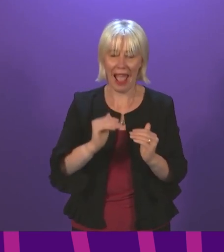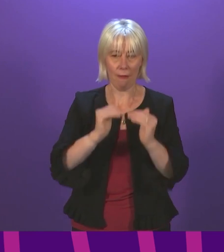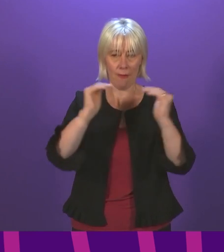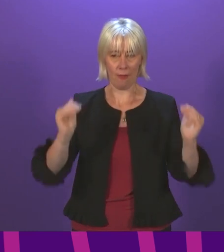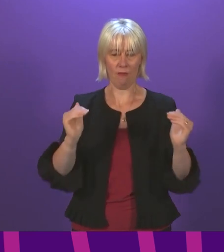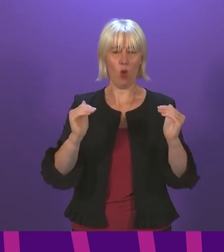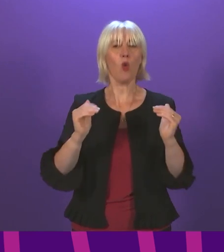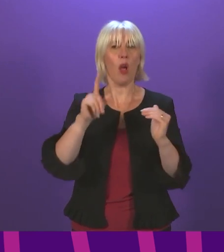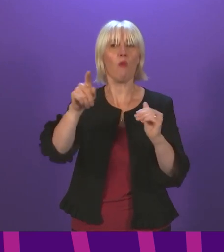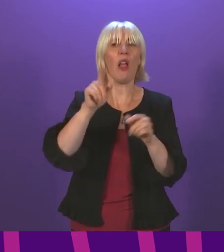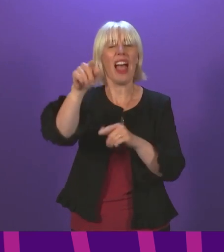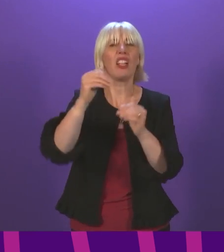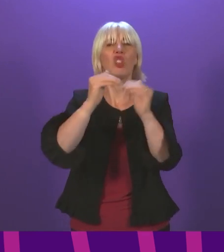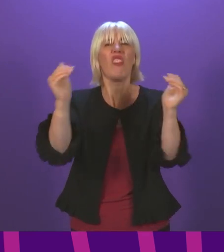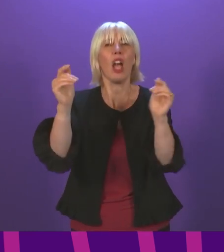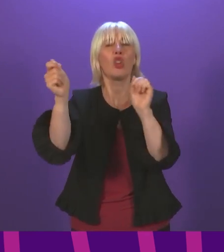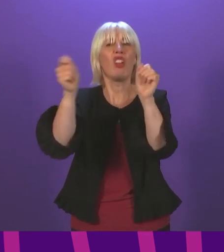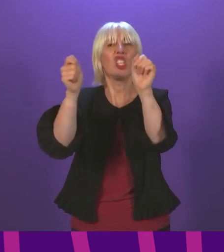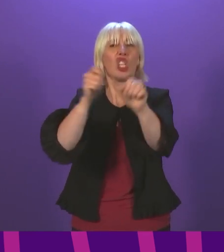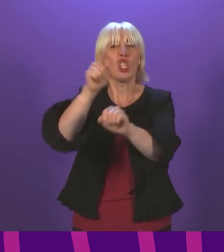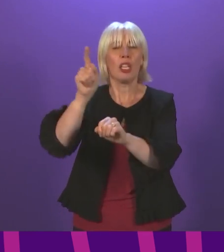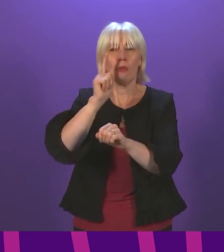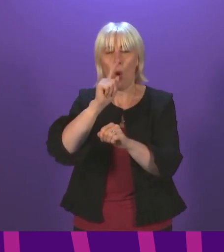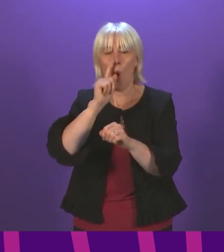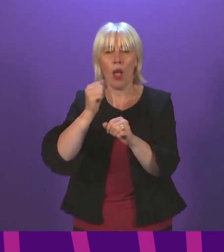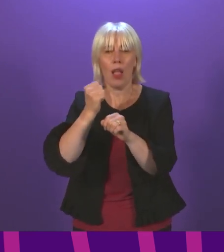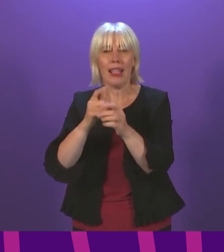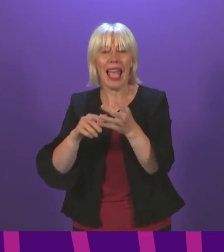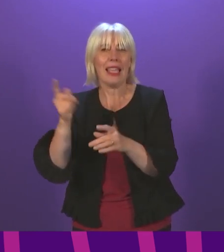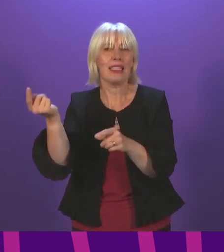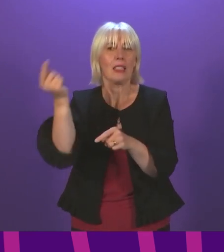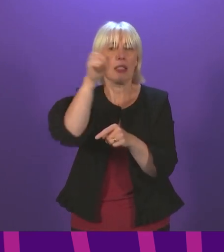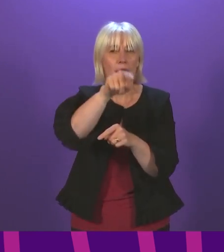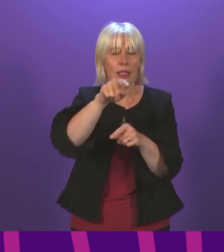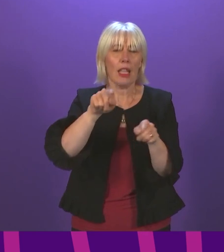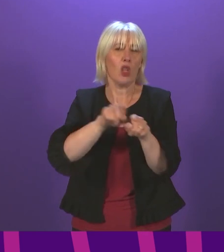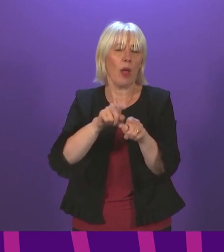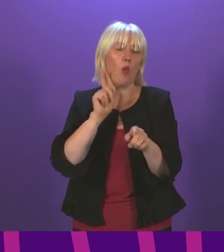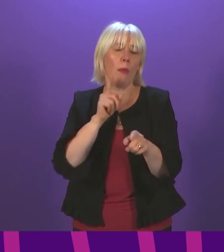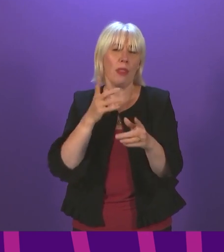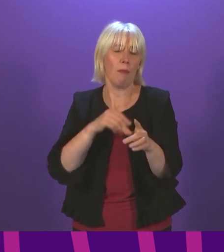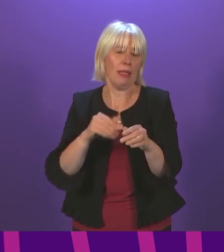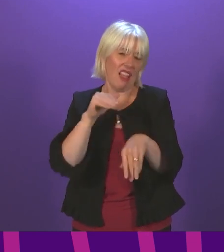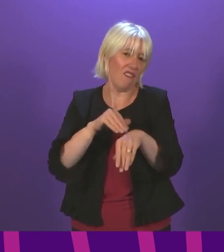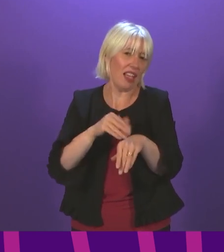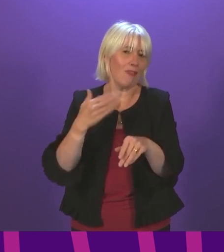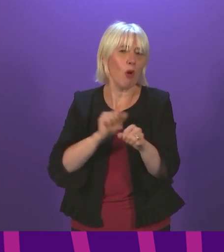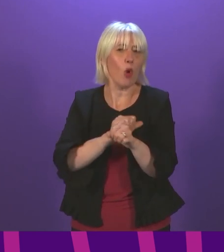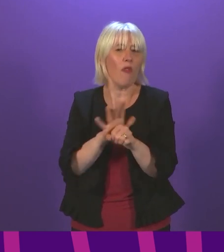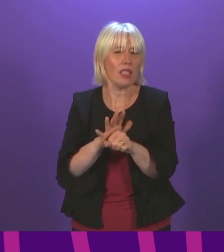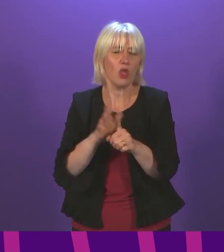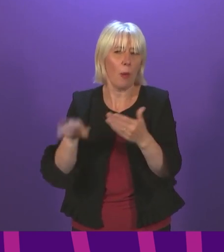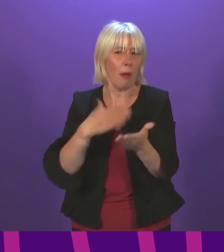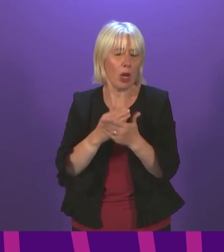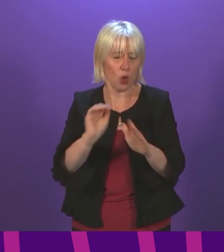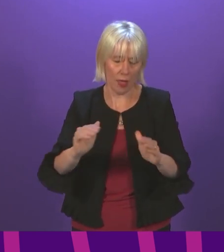transition for workers, particularly as women have been disproportionately affected by the COVID-19 pandemic? First Minister. Well, I